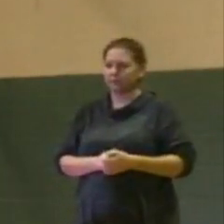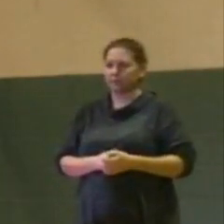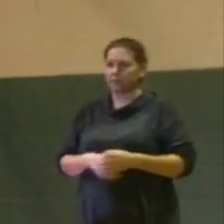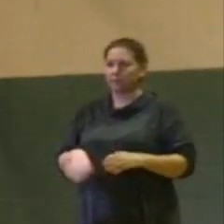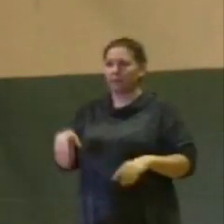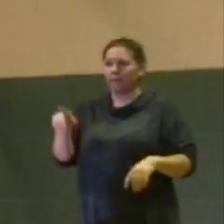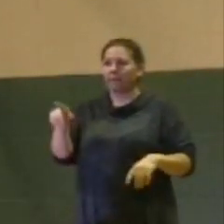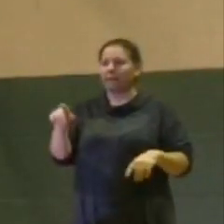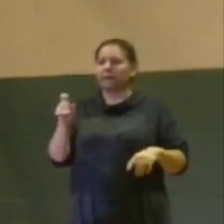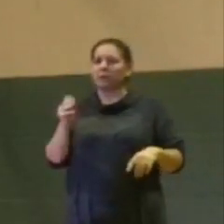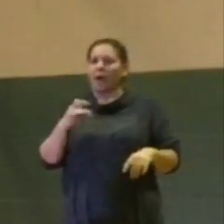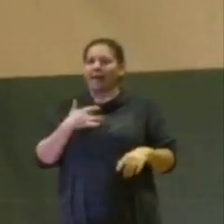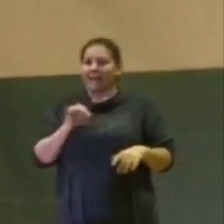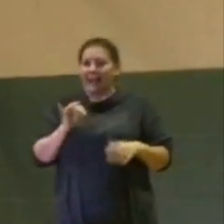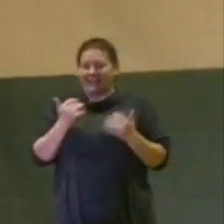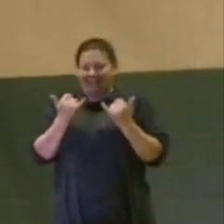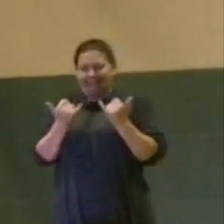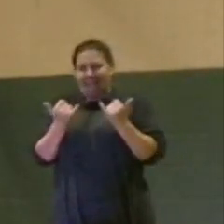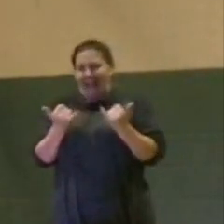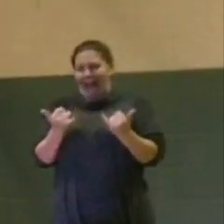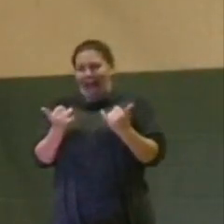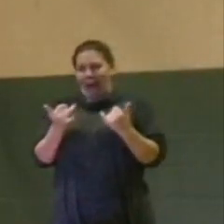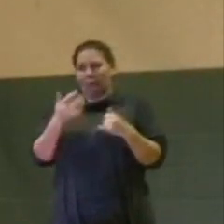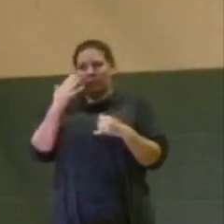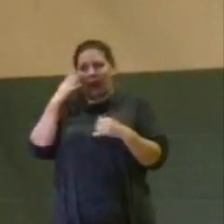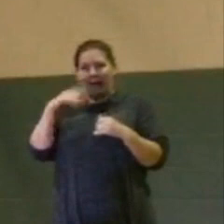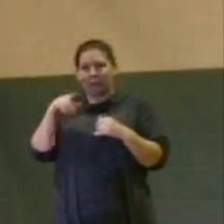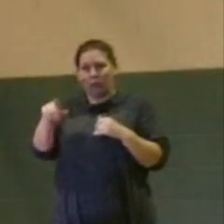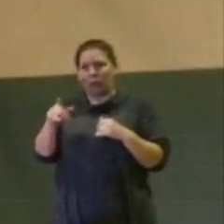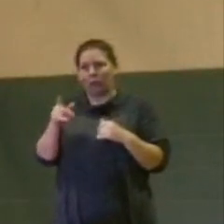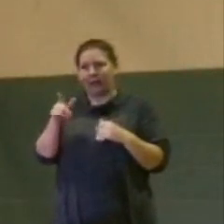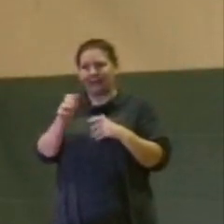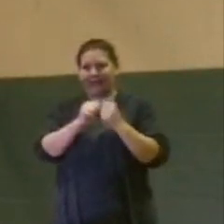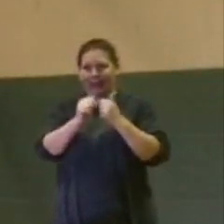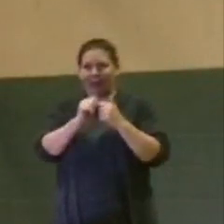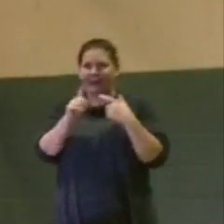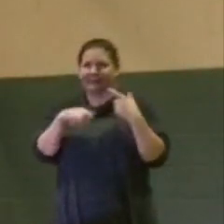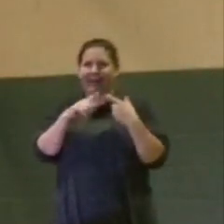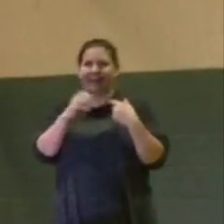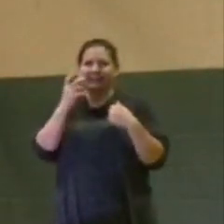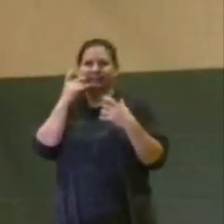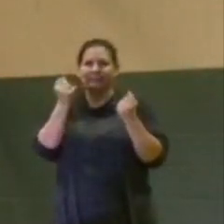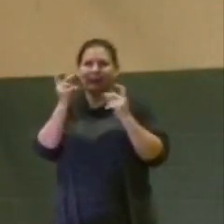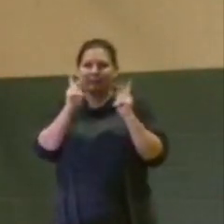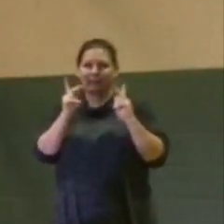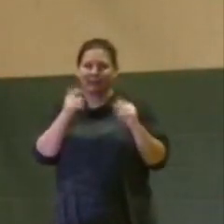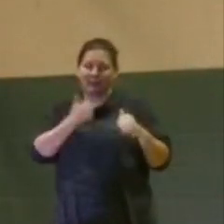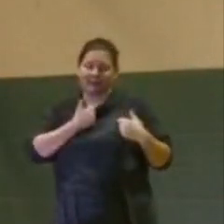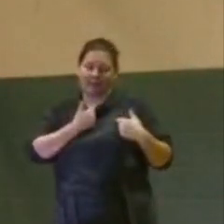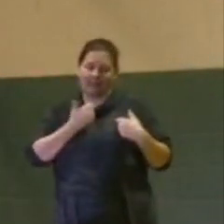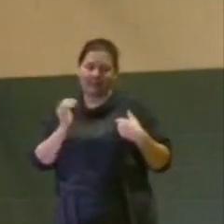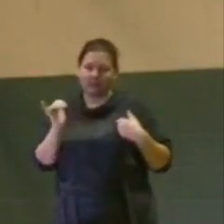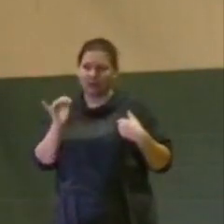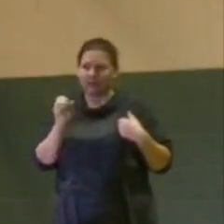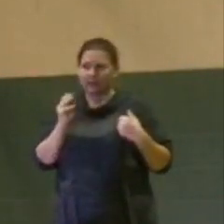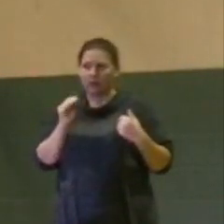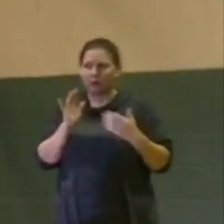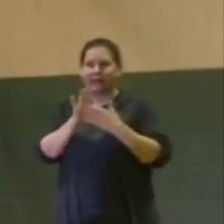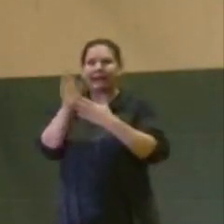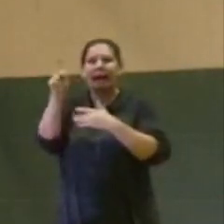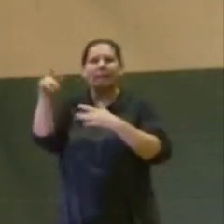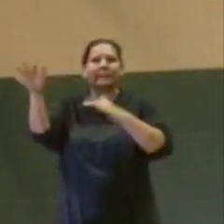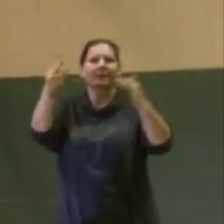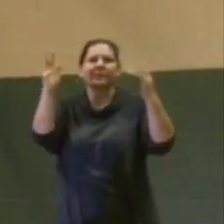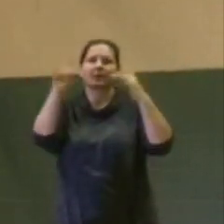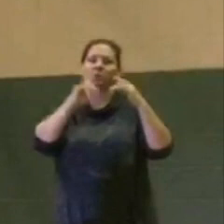I think in the short term, I know, especially during this campaign cycle, you've seen so many people, myself included, doing all sorts of cleanups,